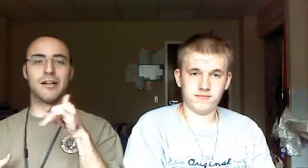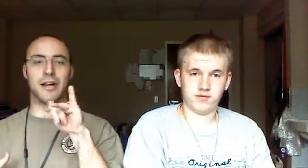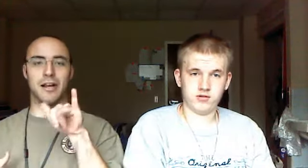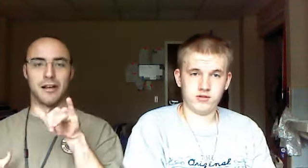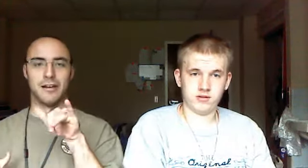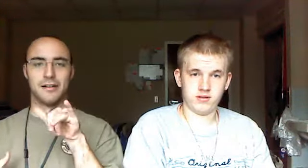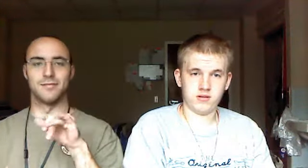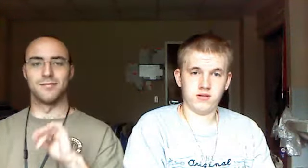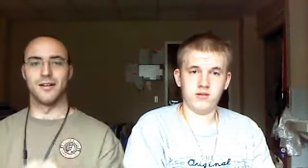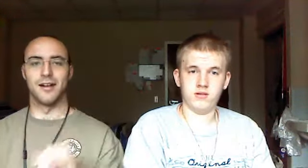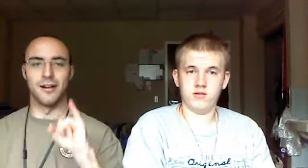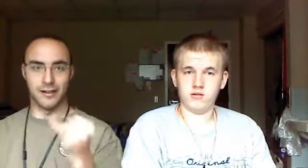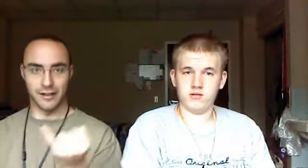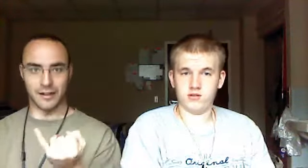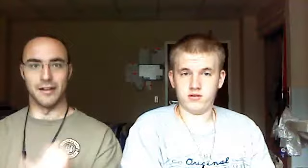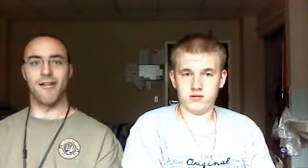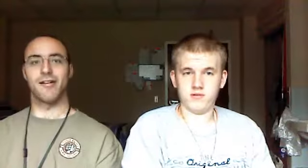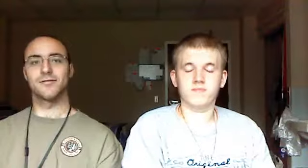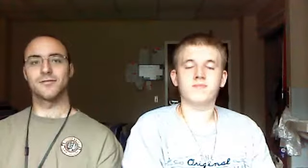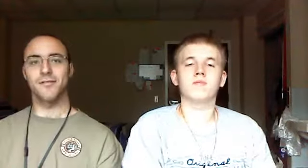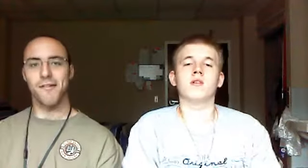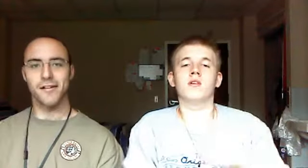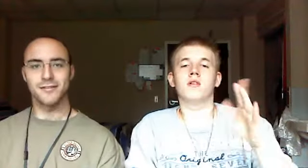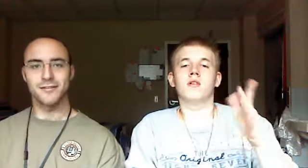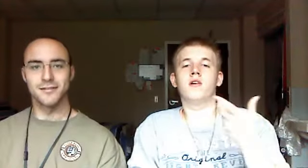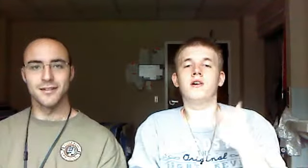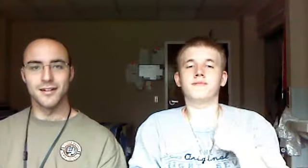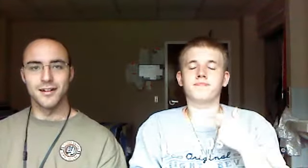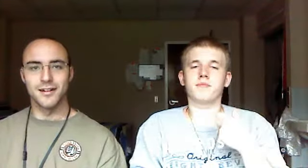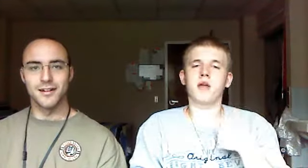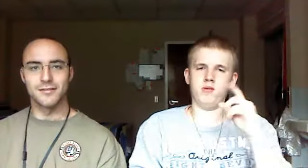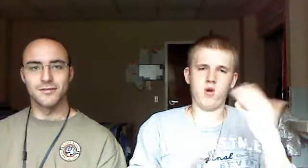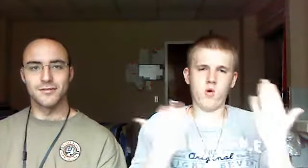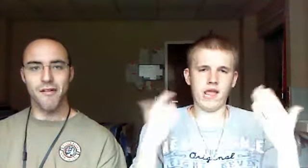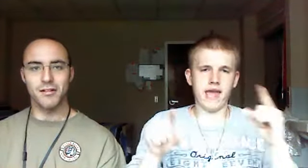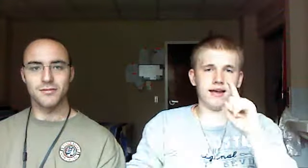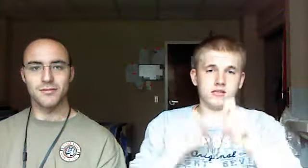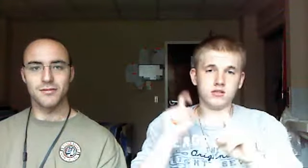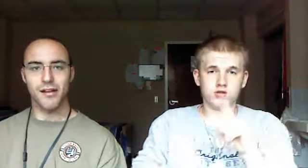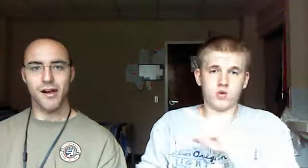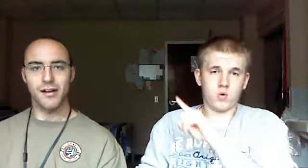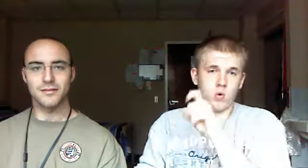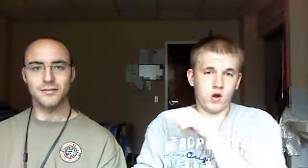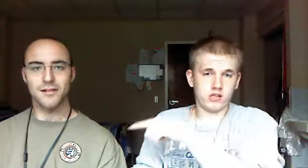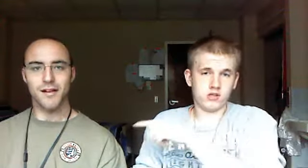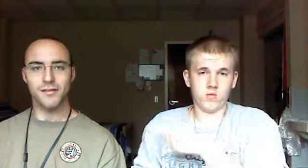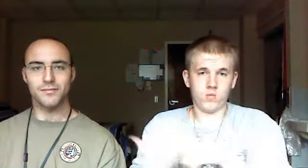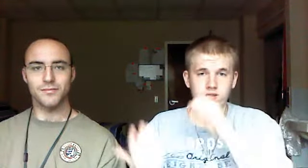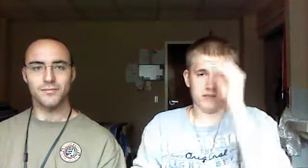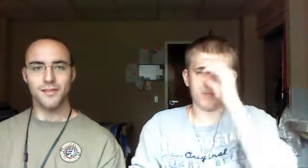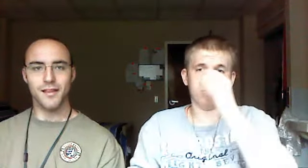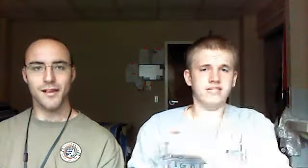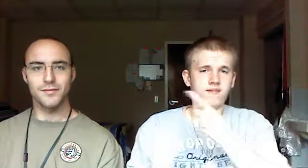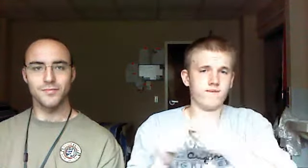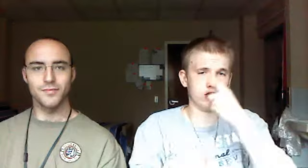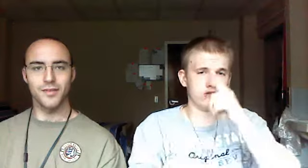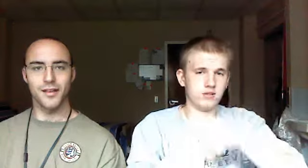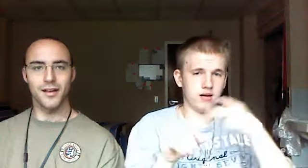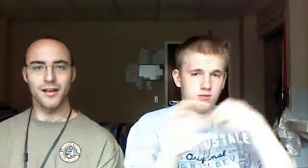Jay. Jay. Alright, I'm going to ask a question with you. It's the first time